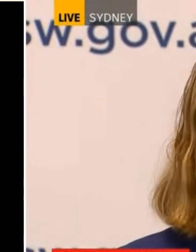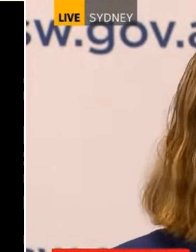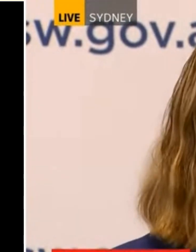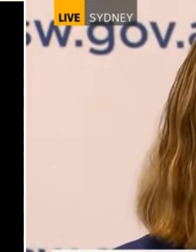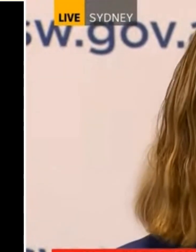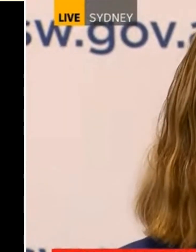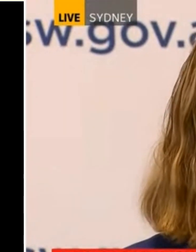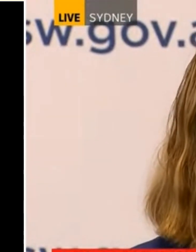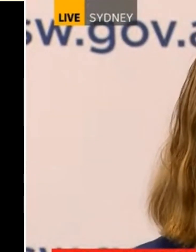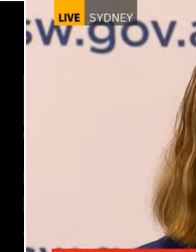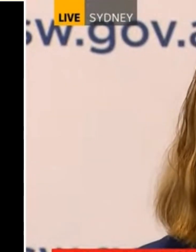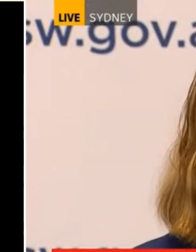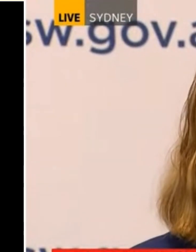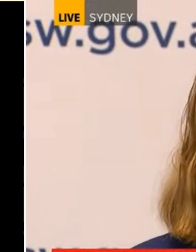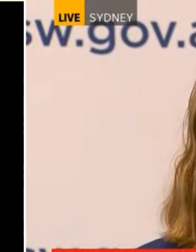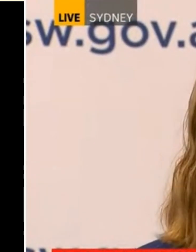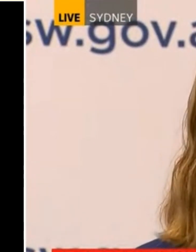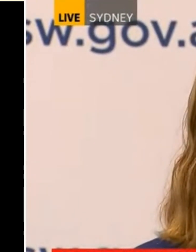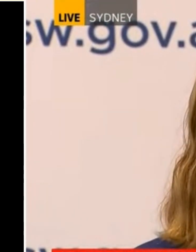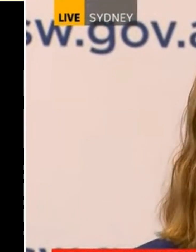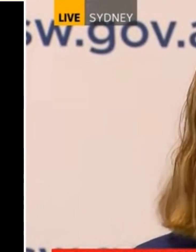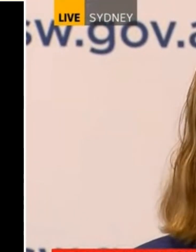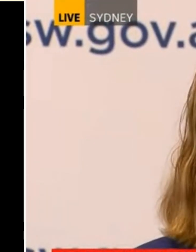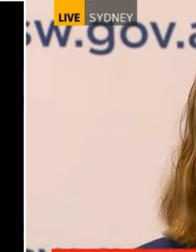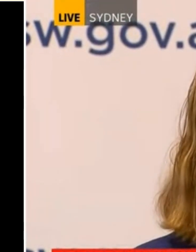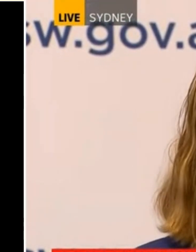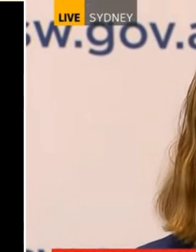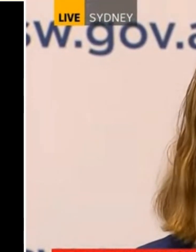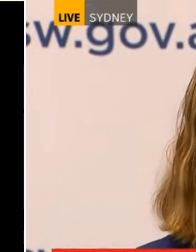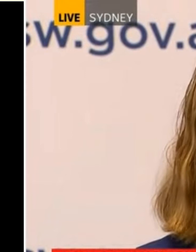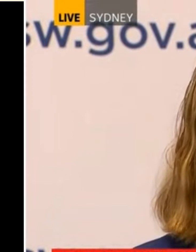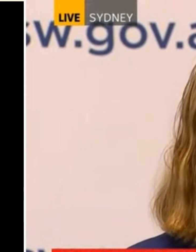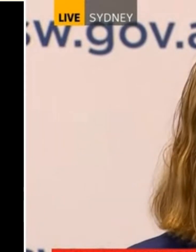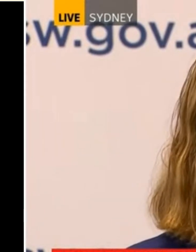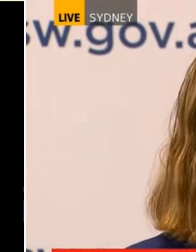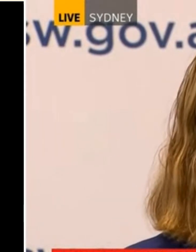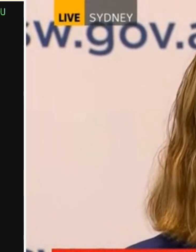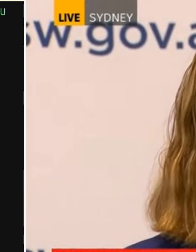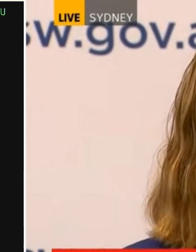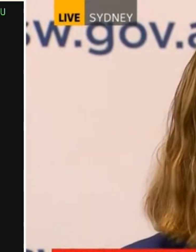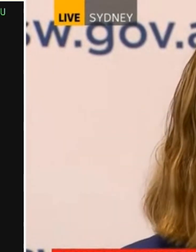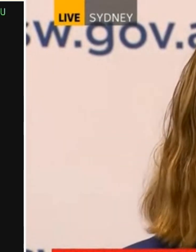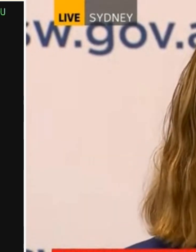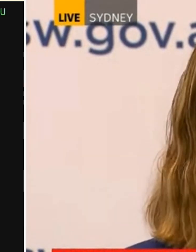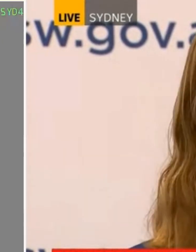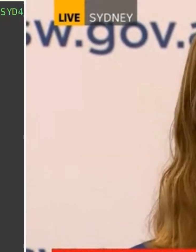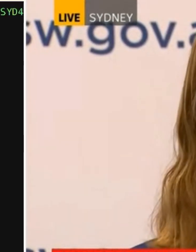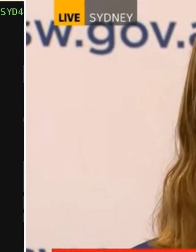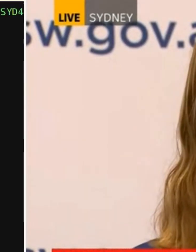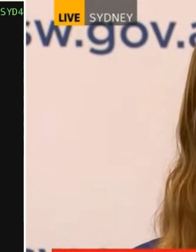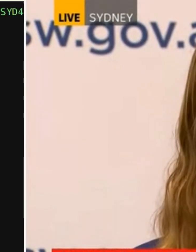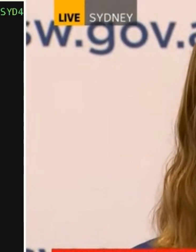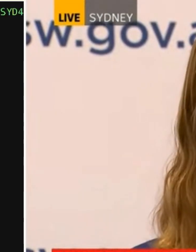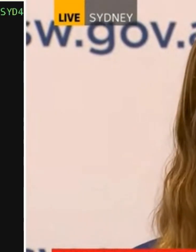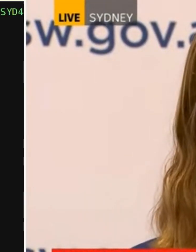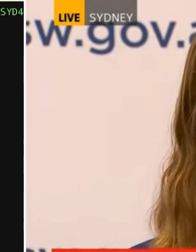Prioritised In The Are I Know Most Of The Cases Are And I Relying On The Rest Of Sydney To Be Vilant And I